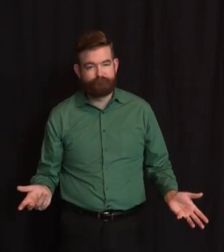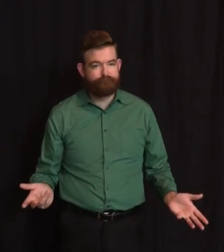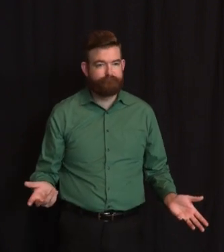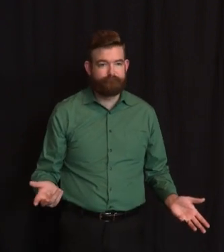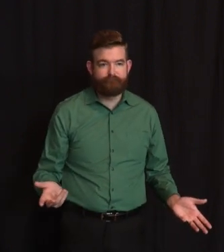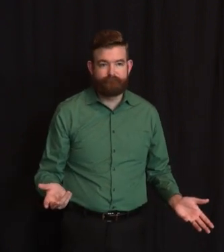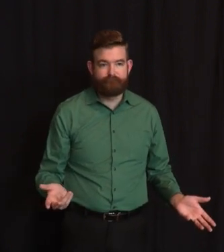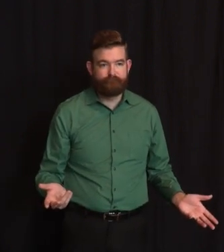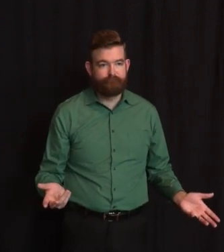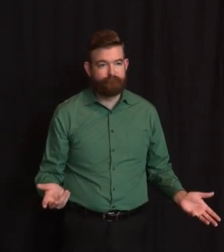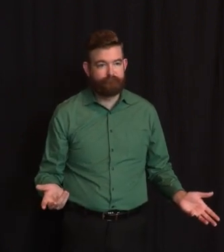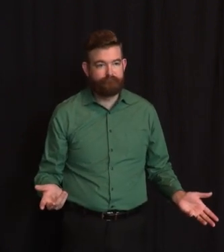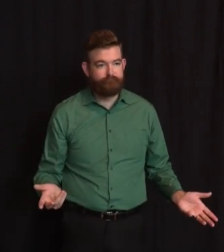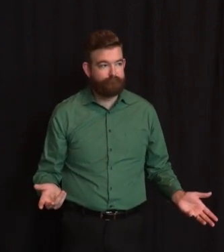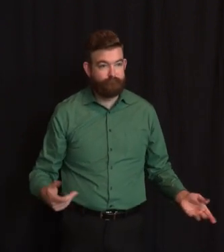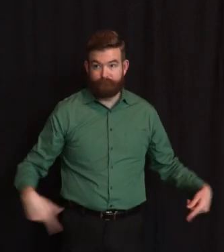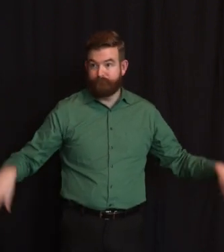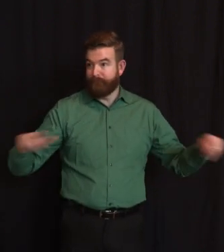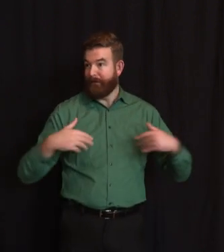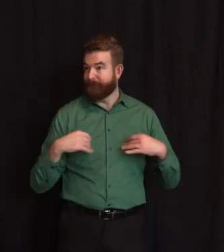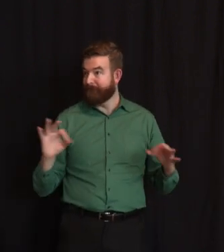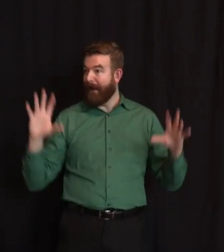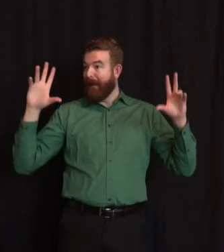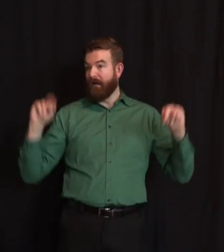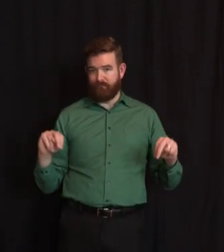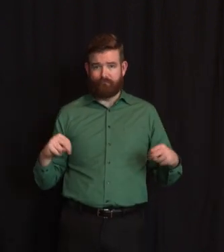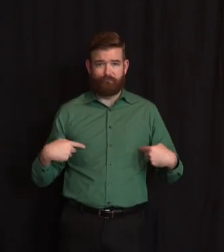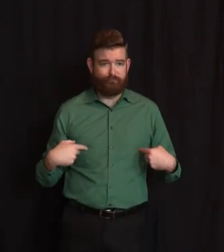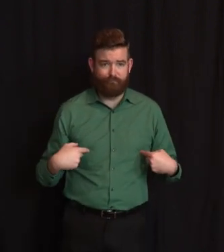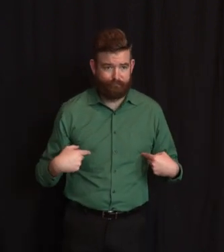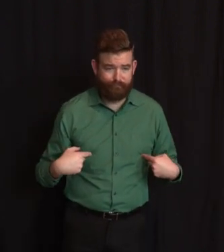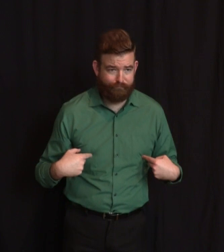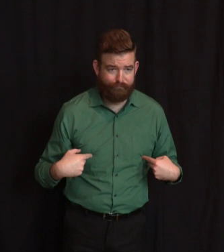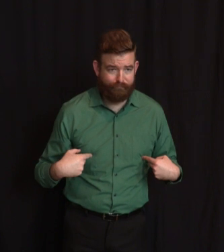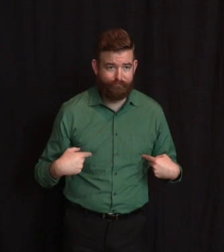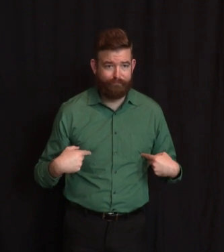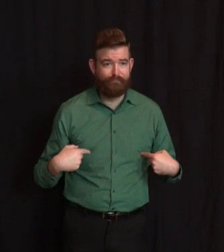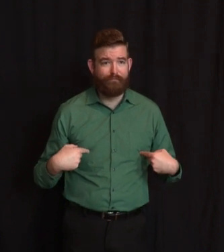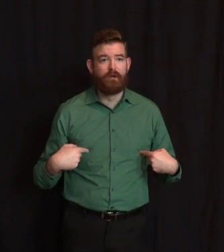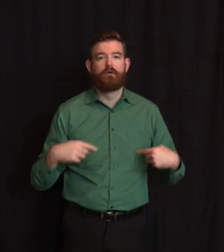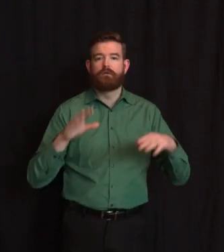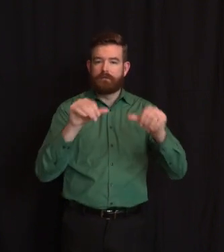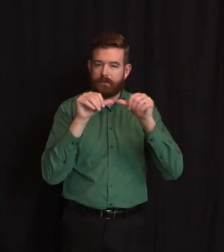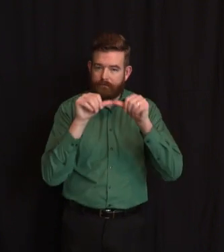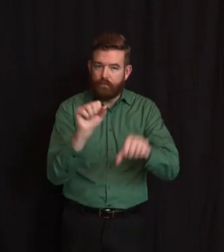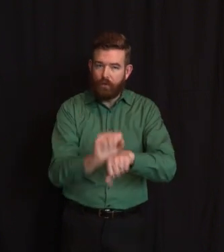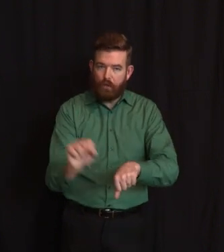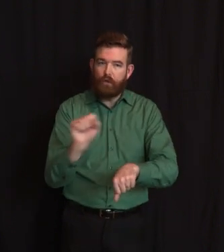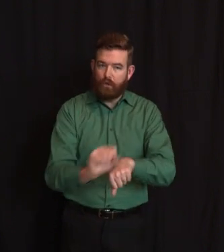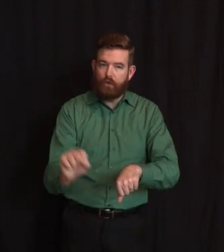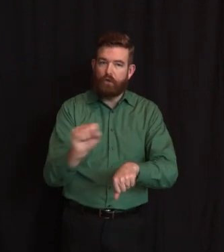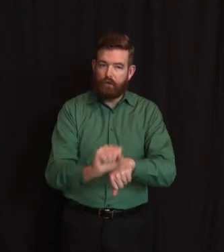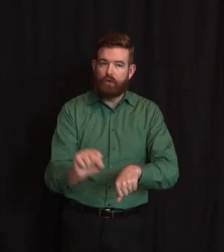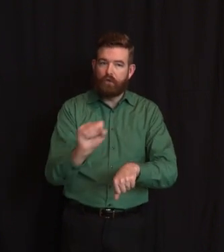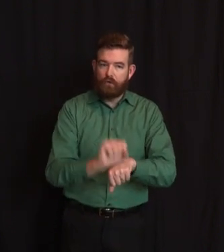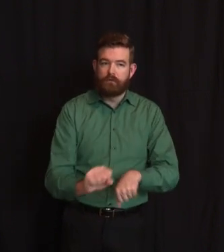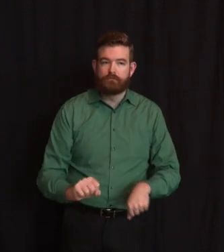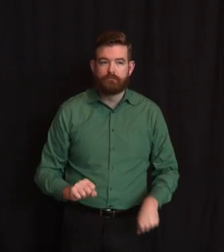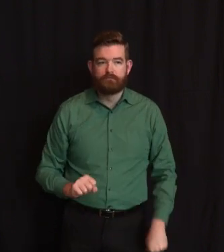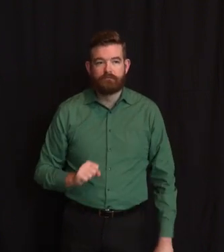folks. John, you get to bat cleanup today. On nursing homes, is there a way, is there a method for the state or the federal government to take